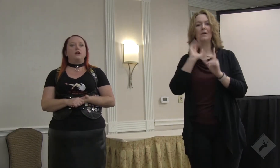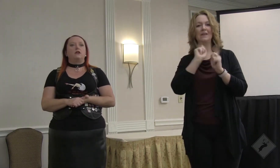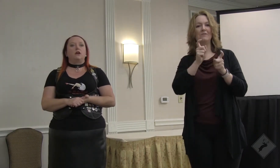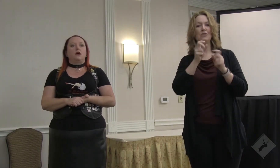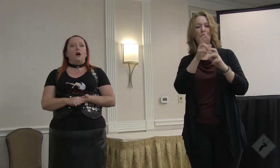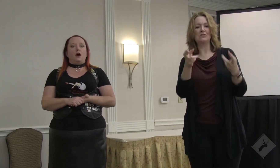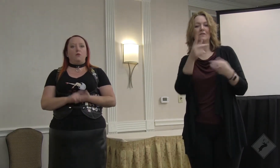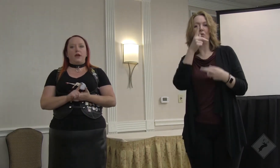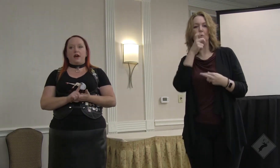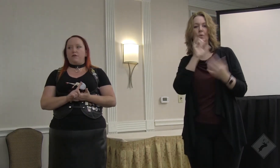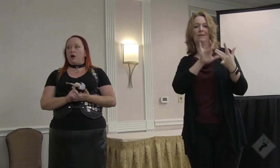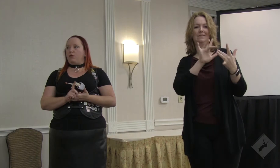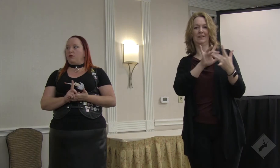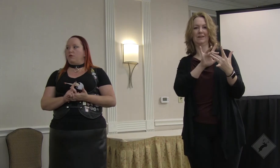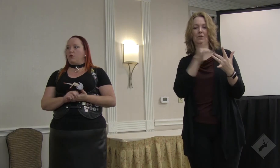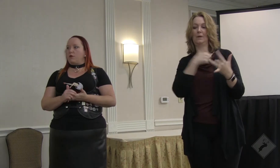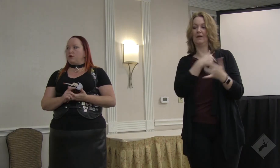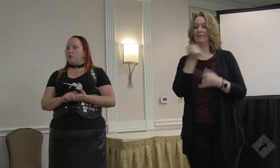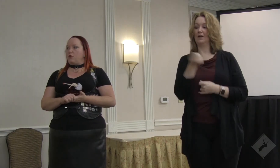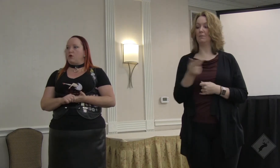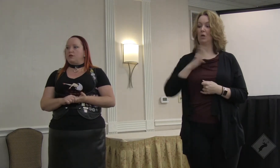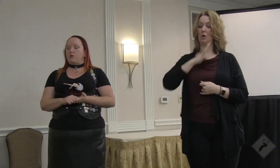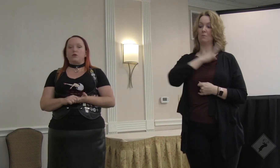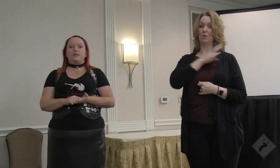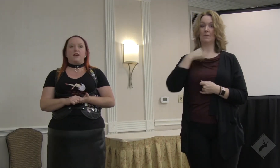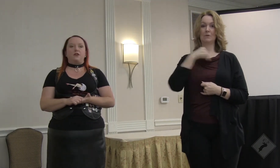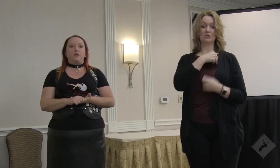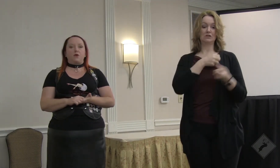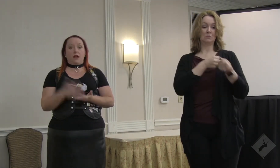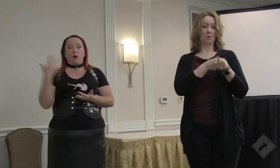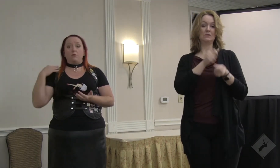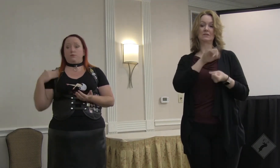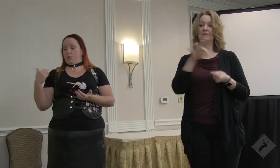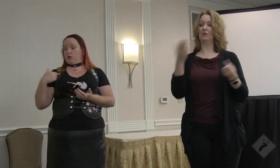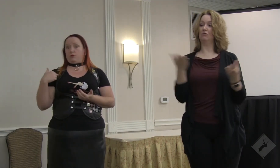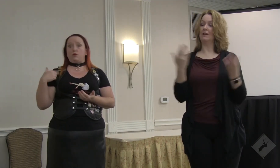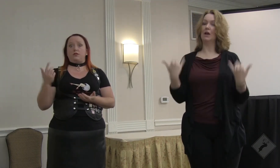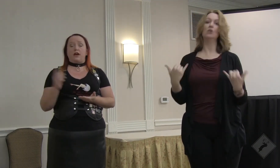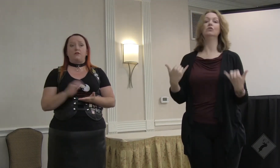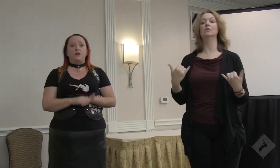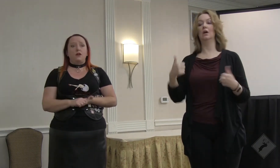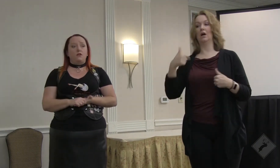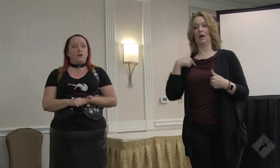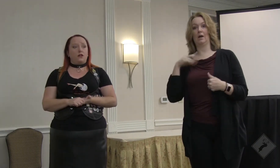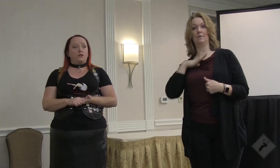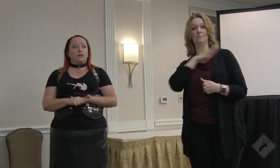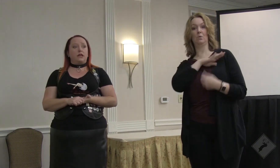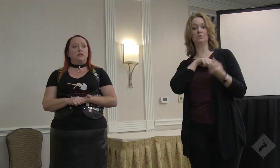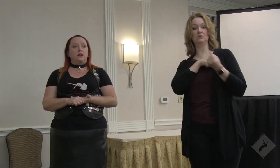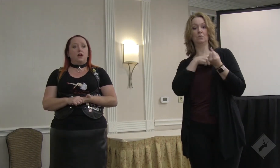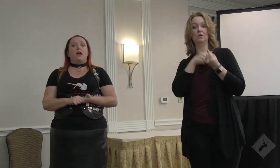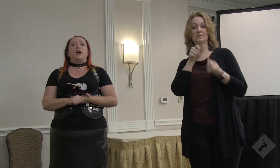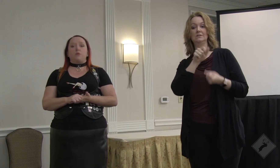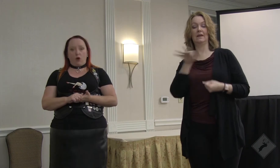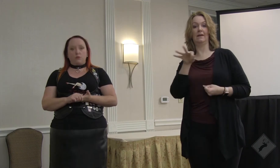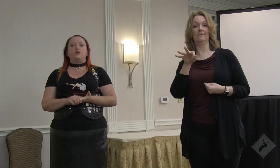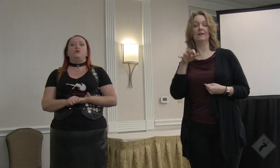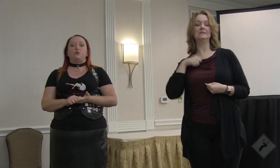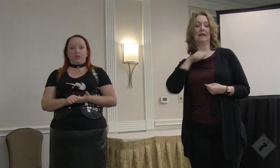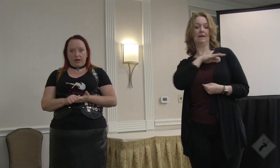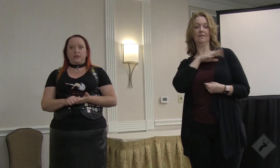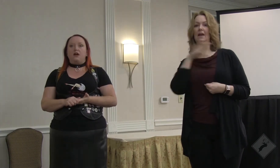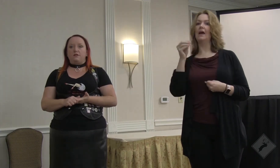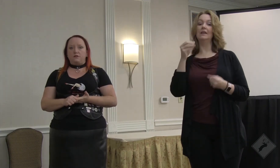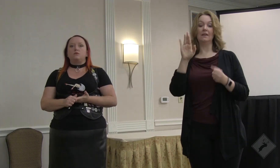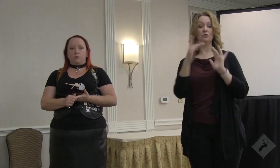guarantee you that. We have a couple of board members and board support staff in here right now. I'm board support staff for LLC. And I promise